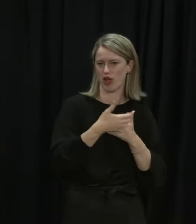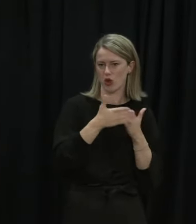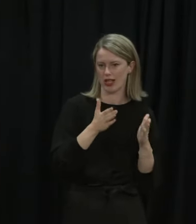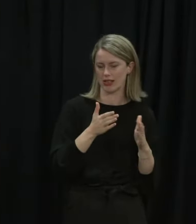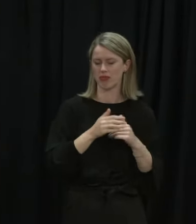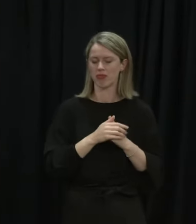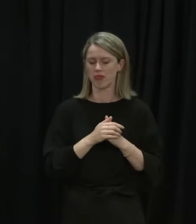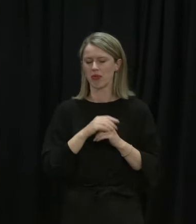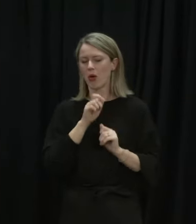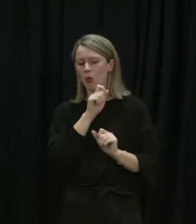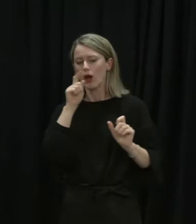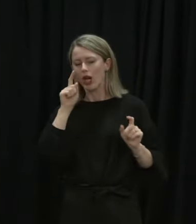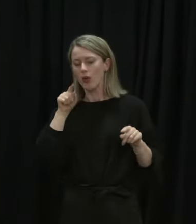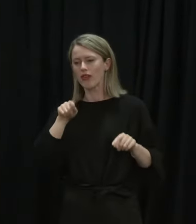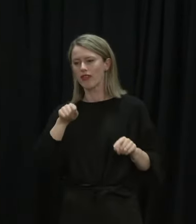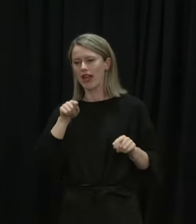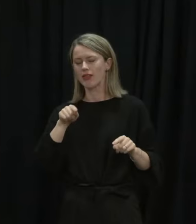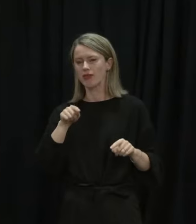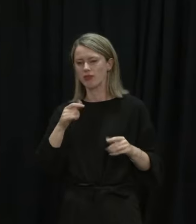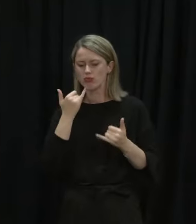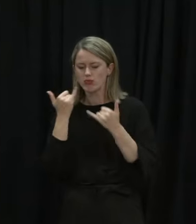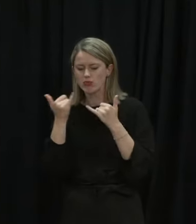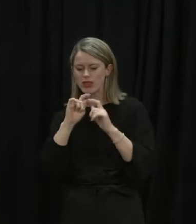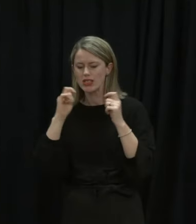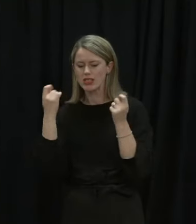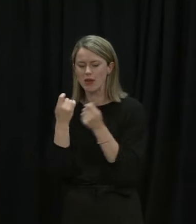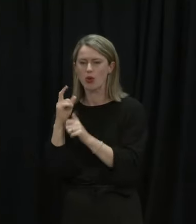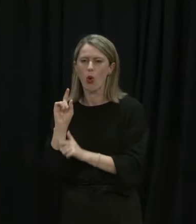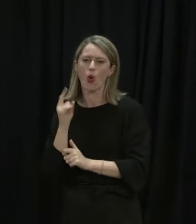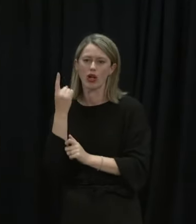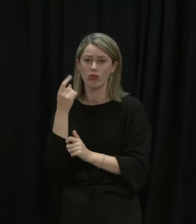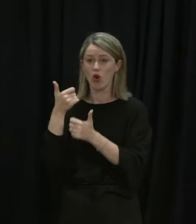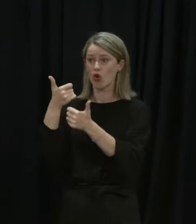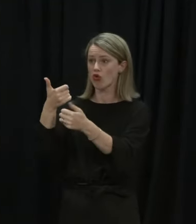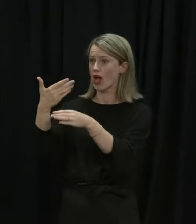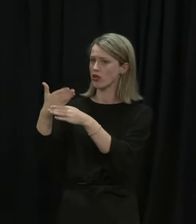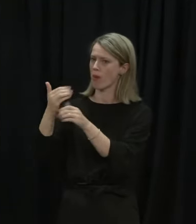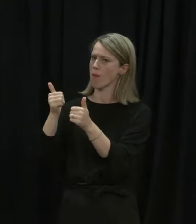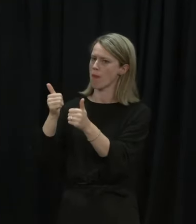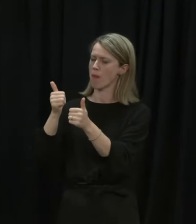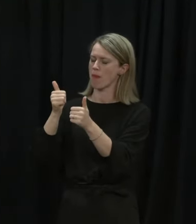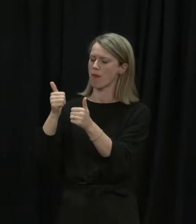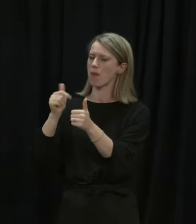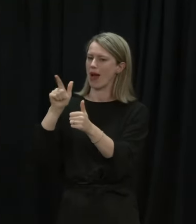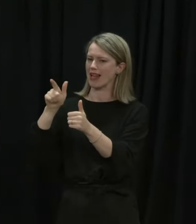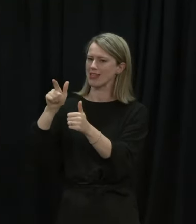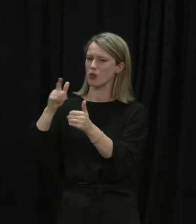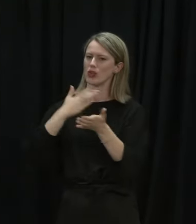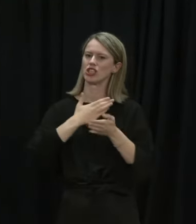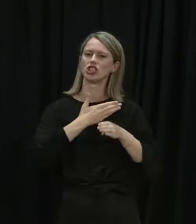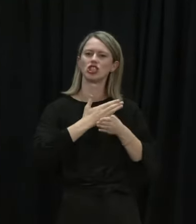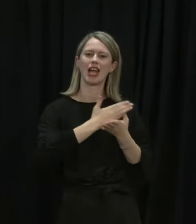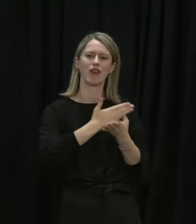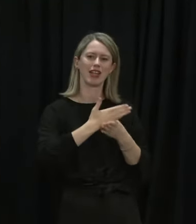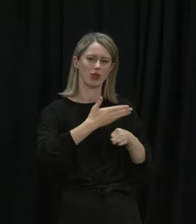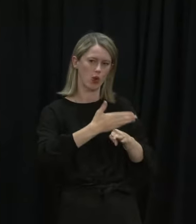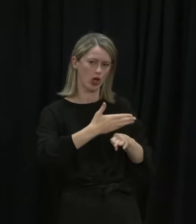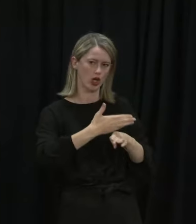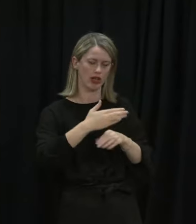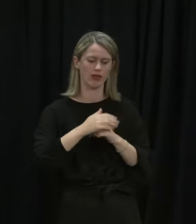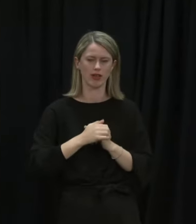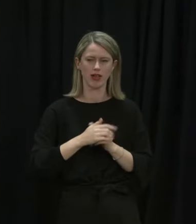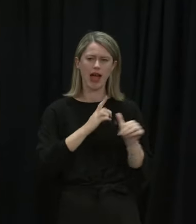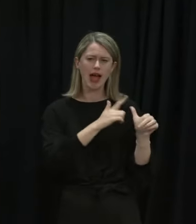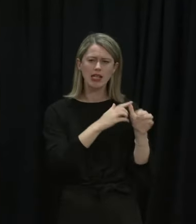And we're very conscious of the fact that the contact tracing team in Auckland are doing a great job for us. So we are spreading that load around. But as Dr